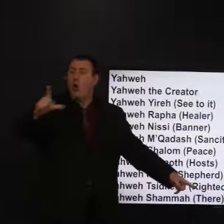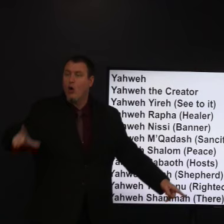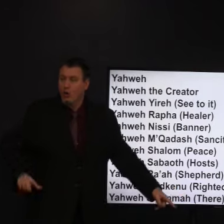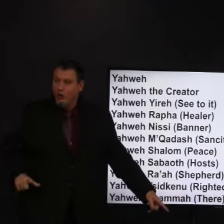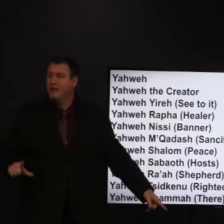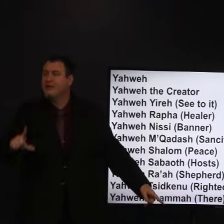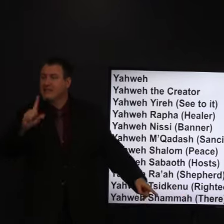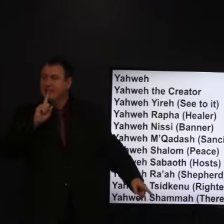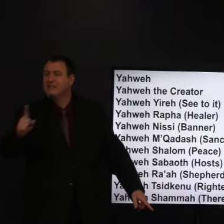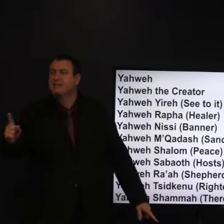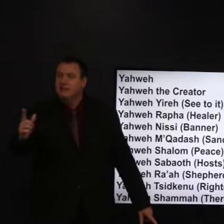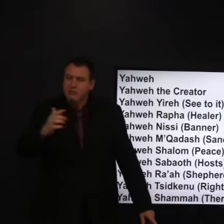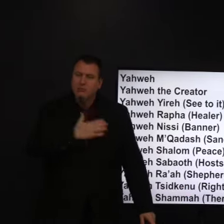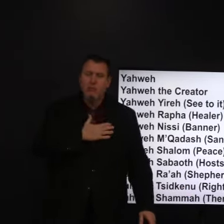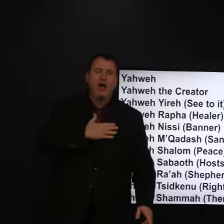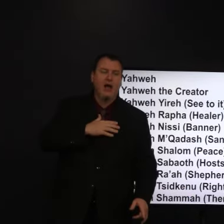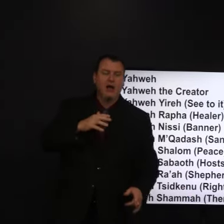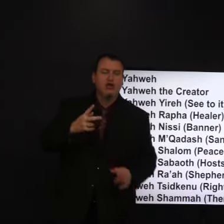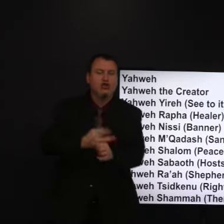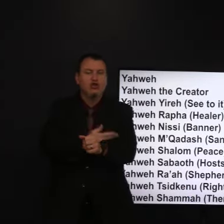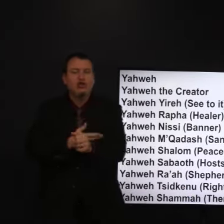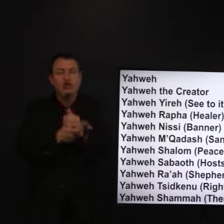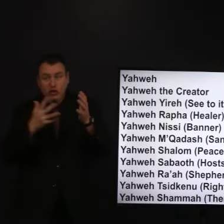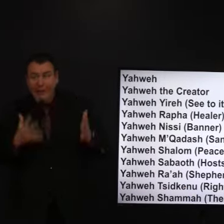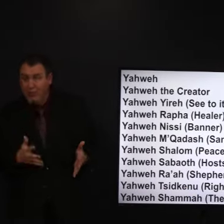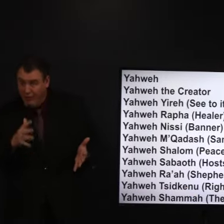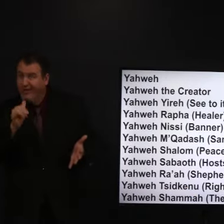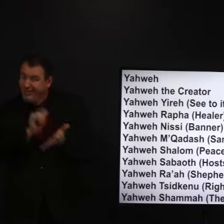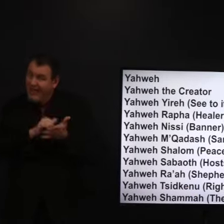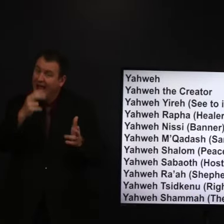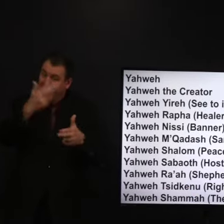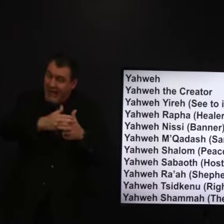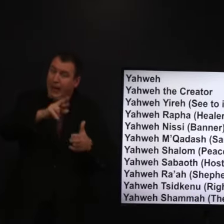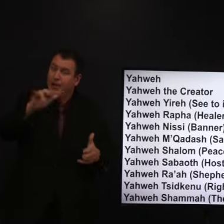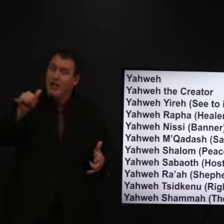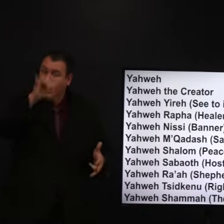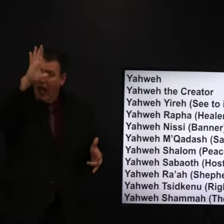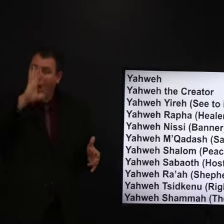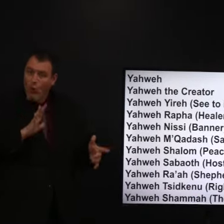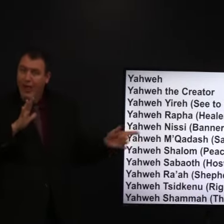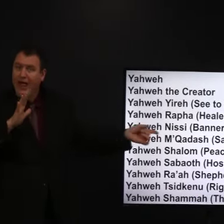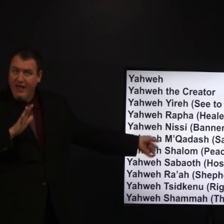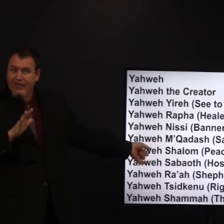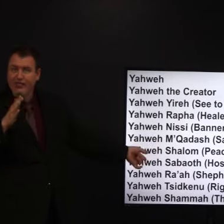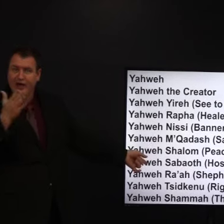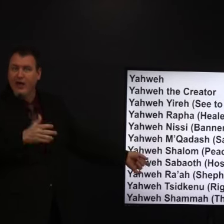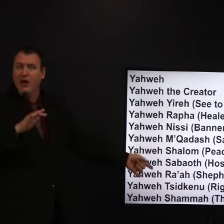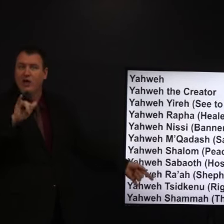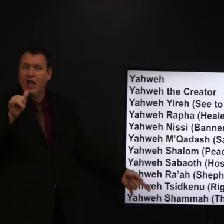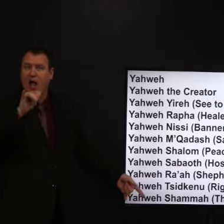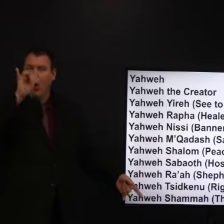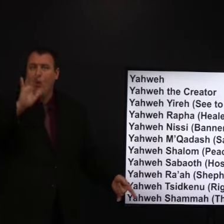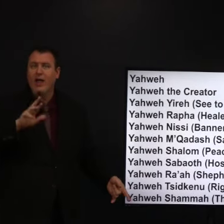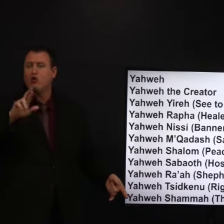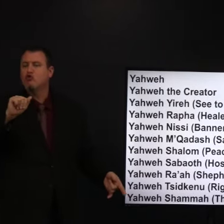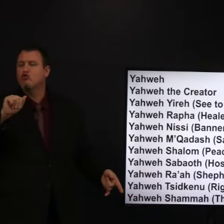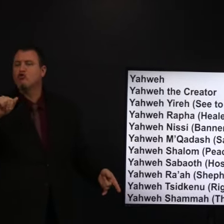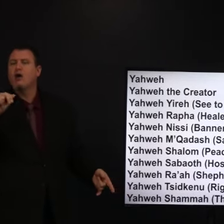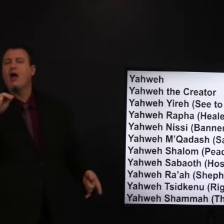The Lord is my shepherd. That's the name of God there. Yahweh,